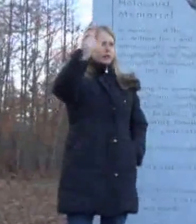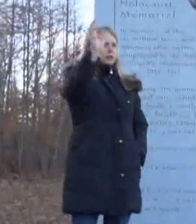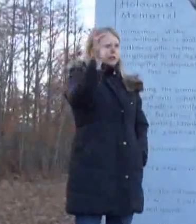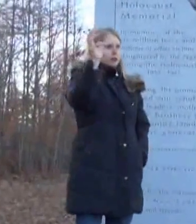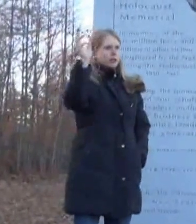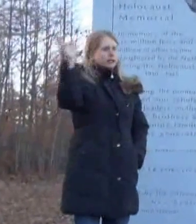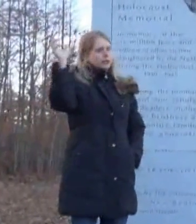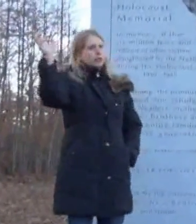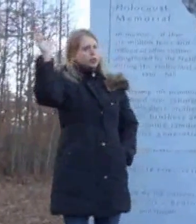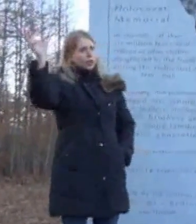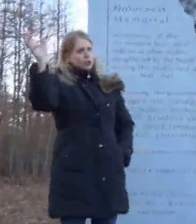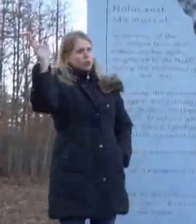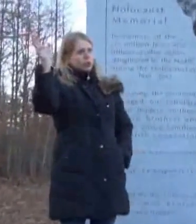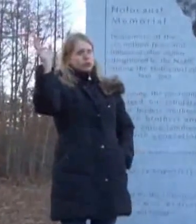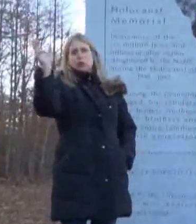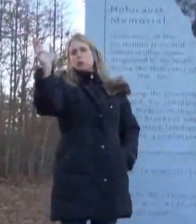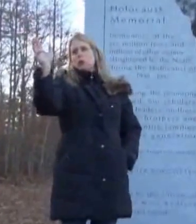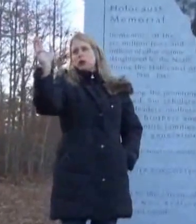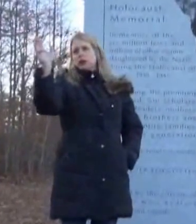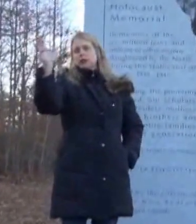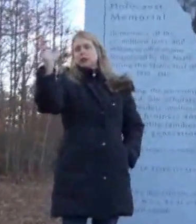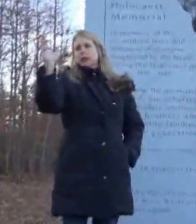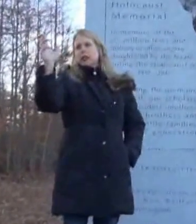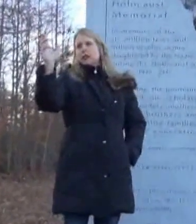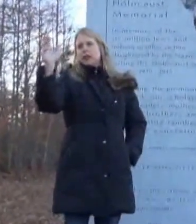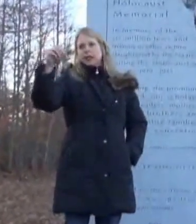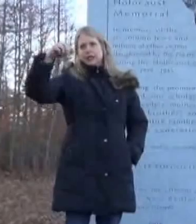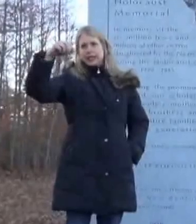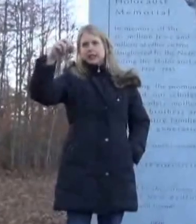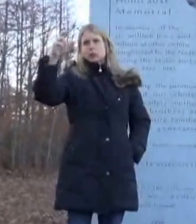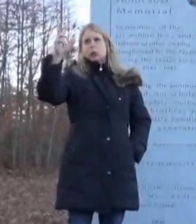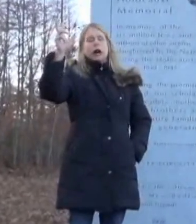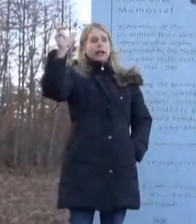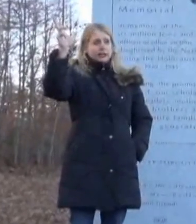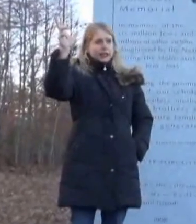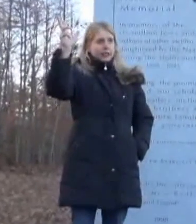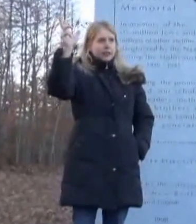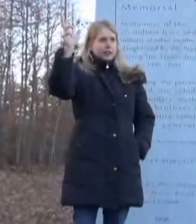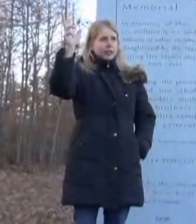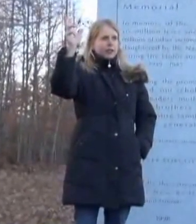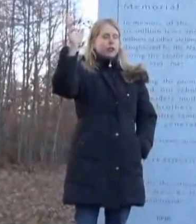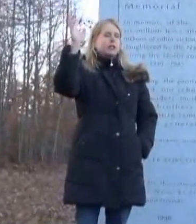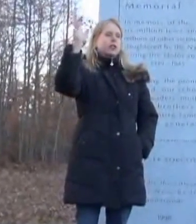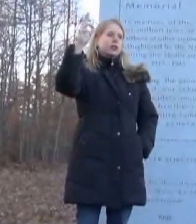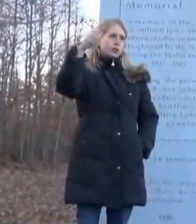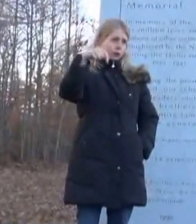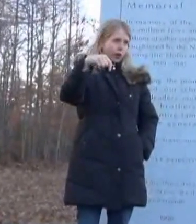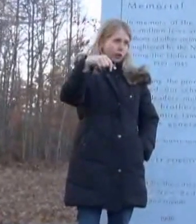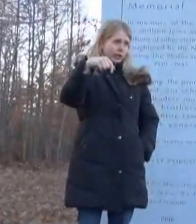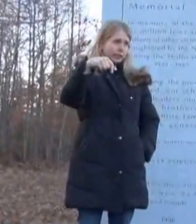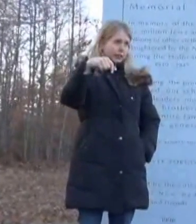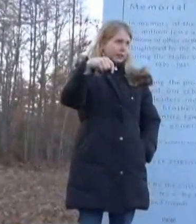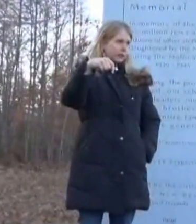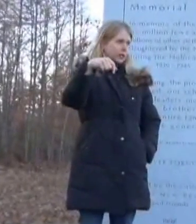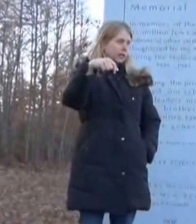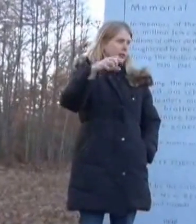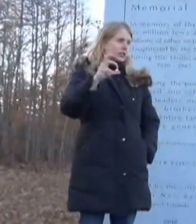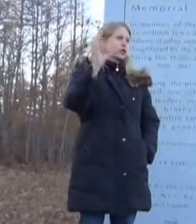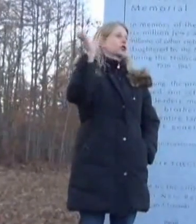this. And the reason the gesture is so important is because it is rising, but it's also falling at the same time. And it's